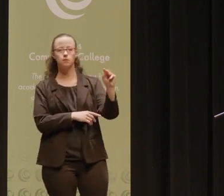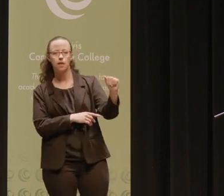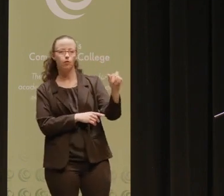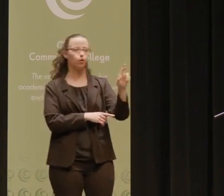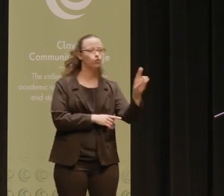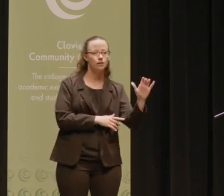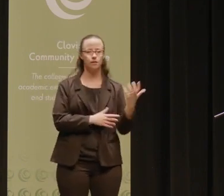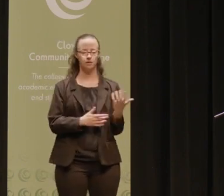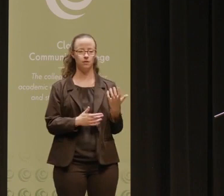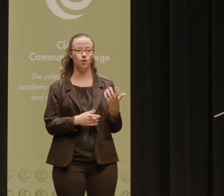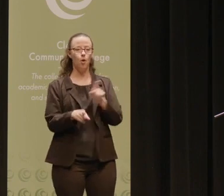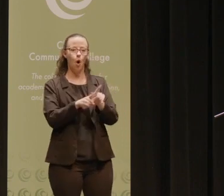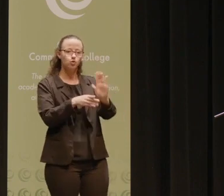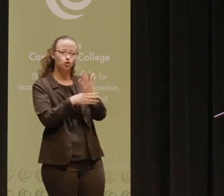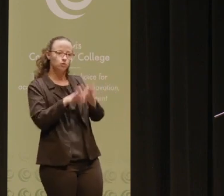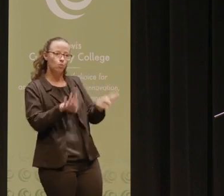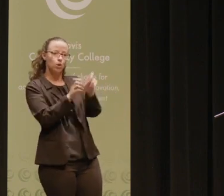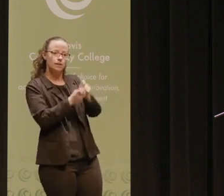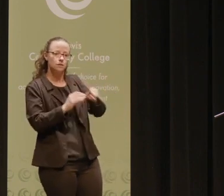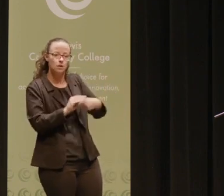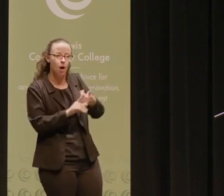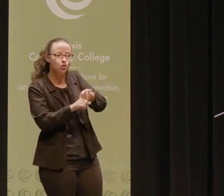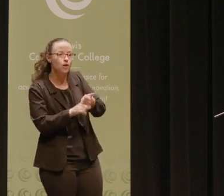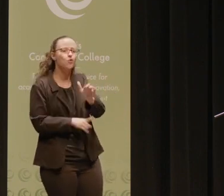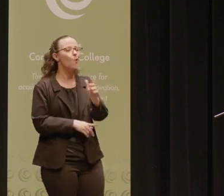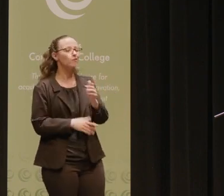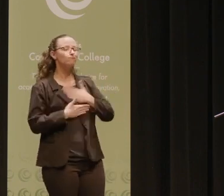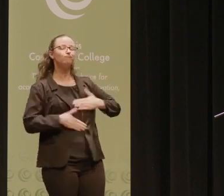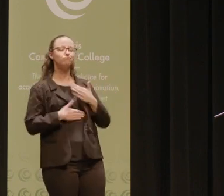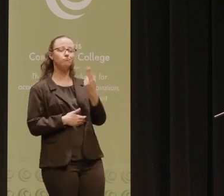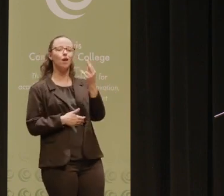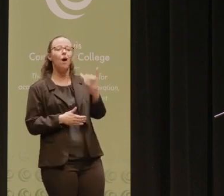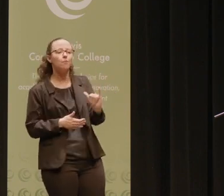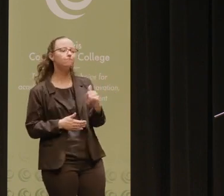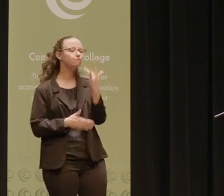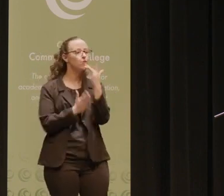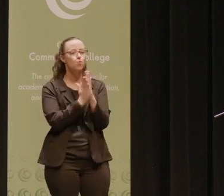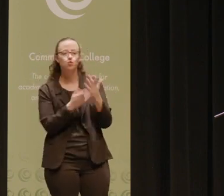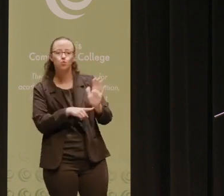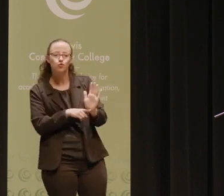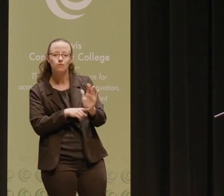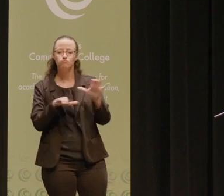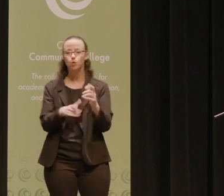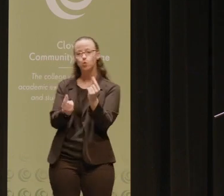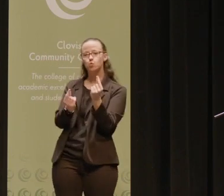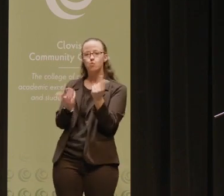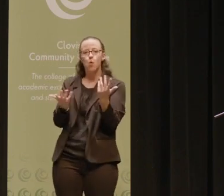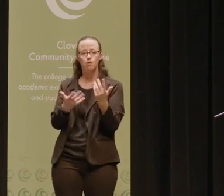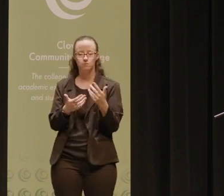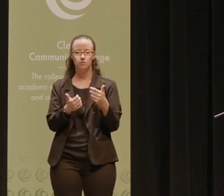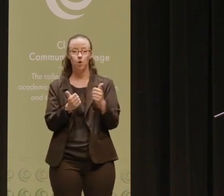can also share other relevant details about ourselves, like our personal hobbies, our favorite books, movies, activities we enjoy doing